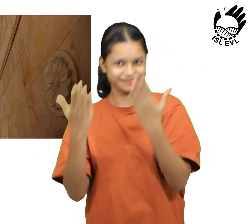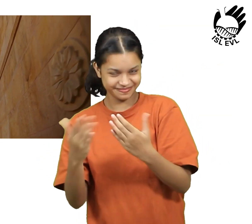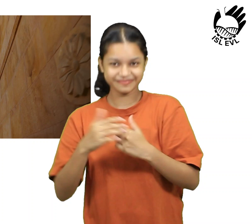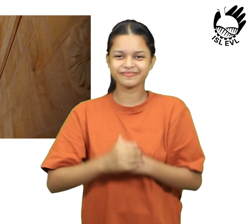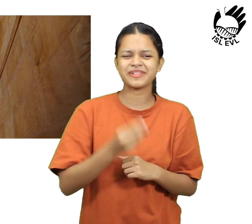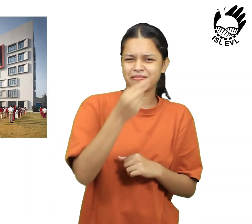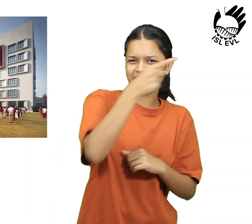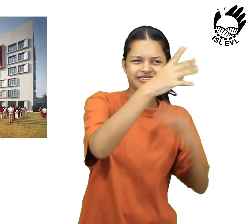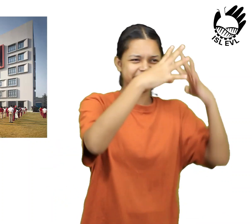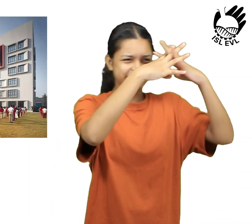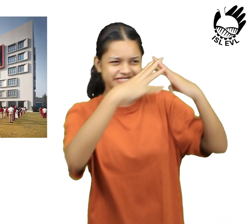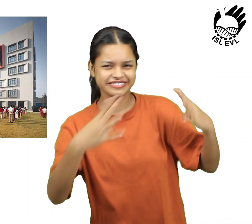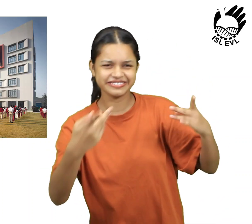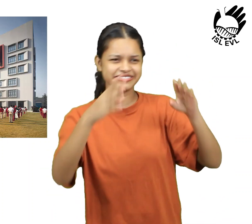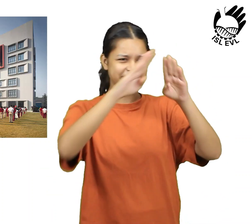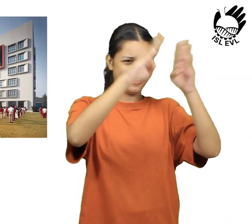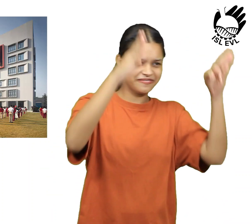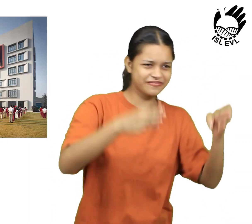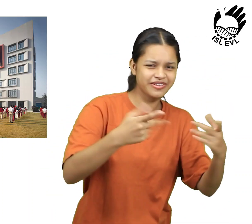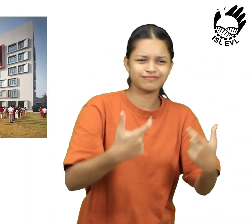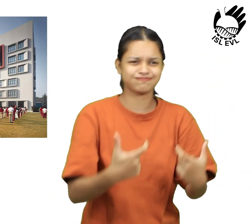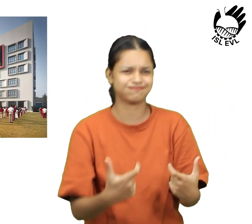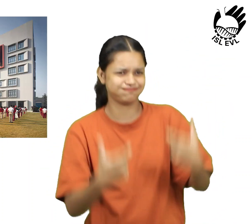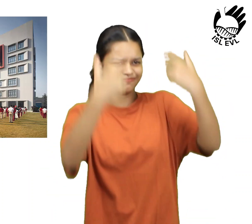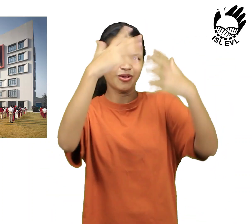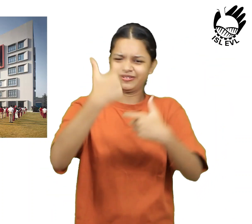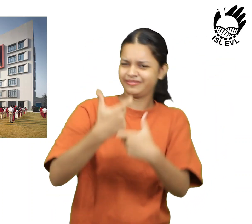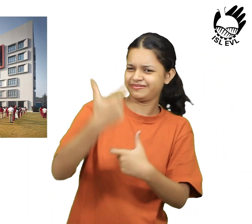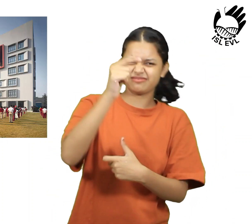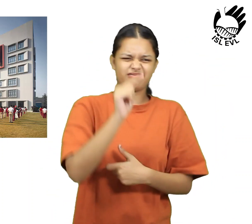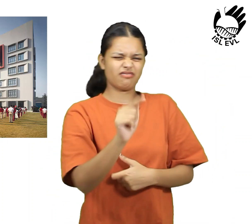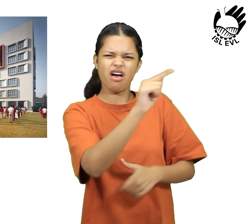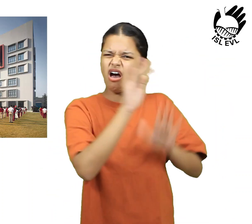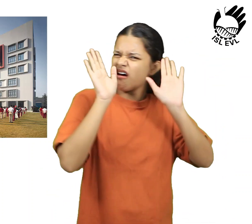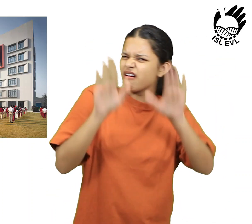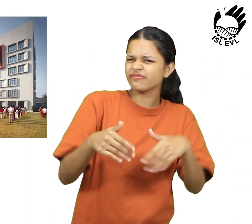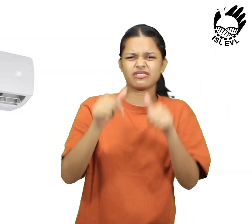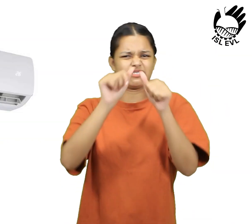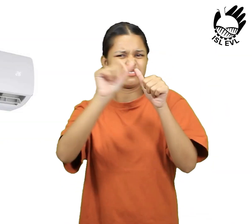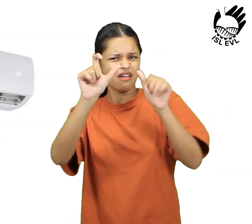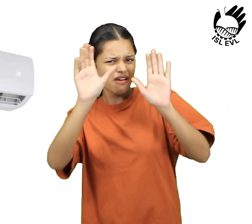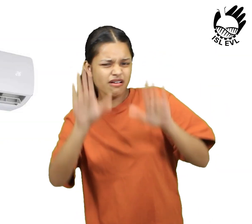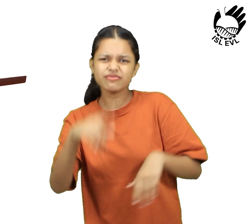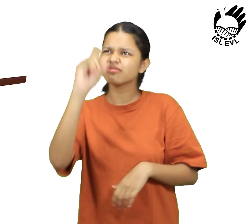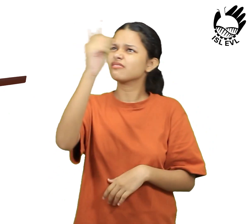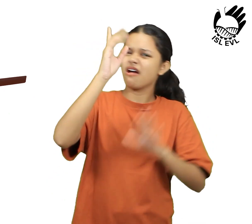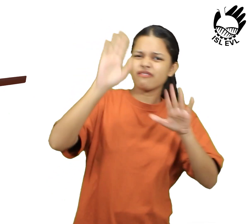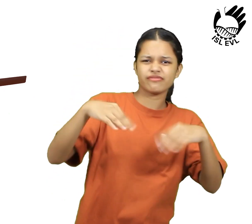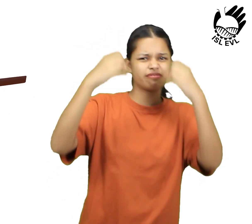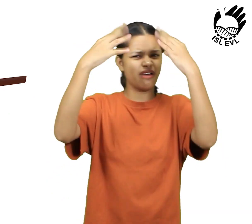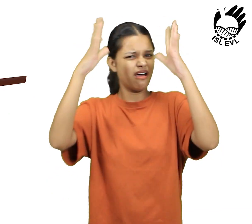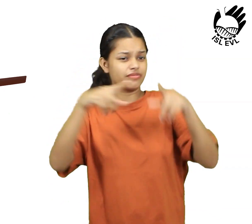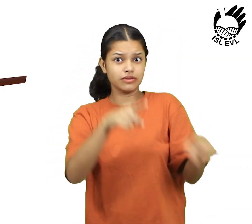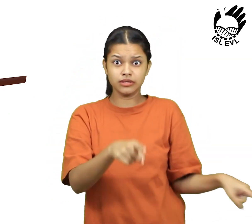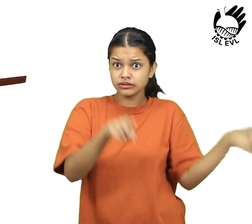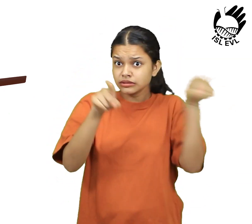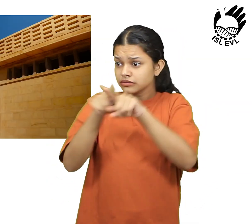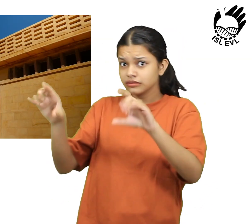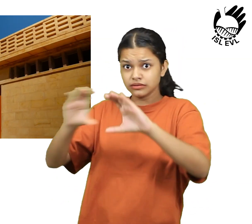km from the city of Jaisalme. The desert climate is hot and dry, with average temperature ranging from 30 to